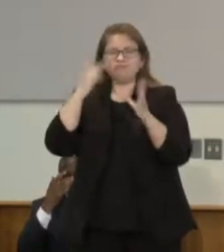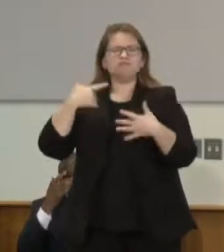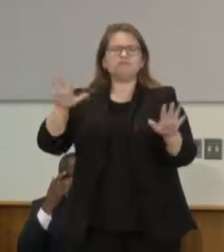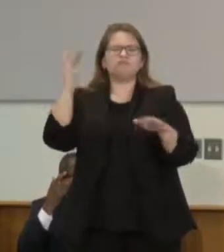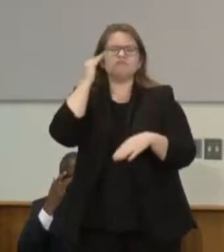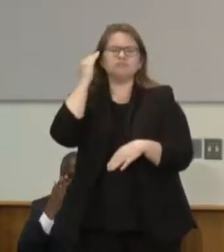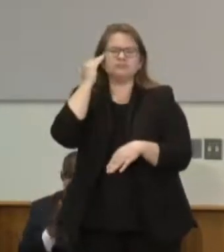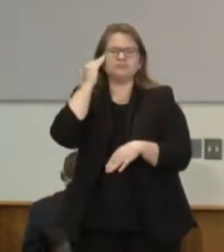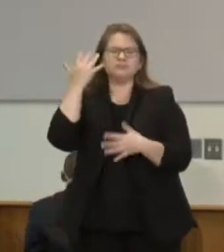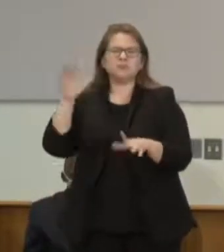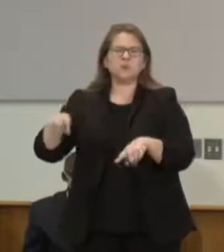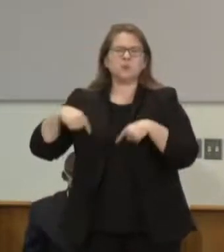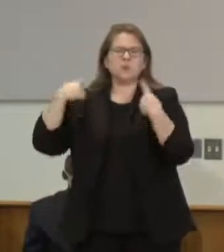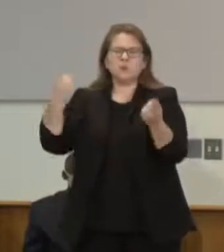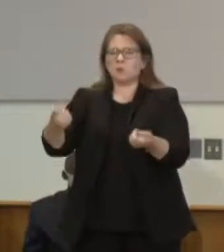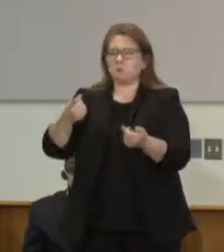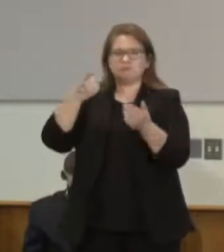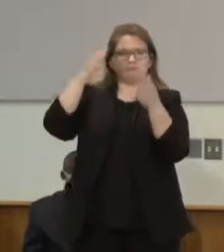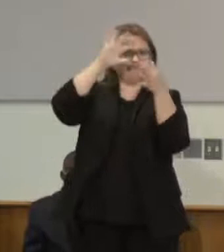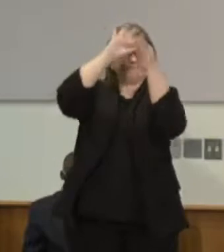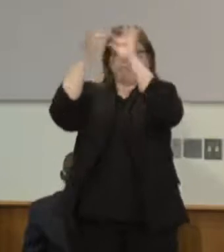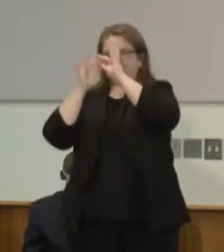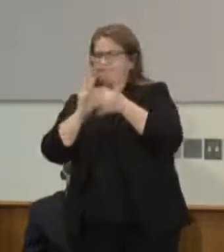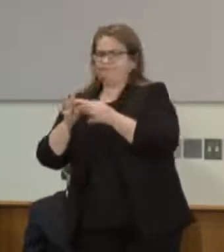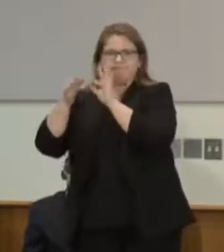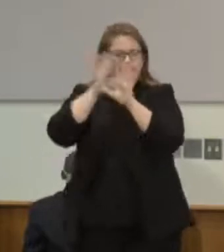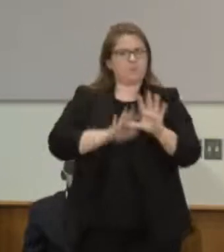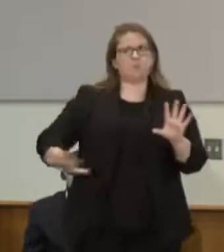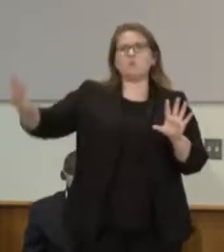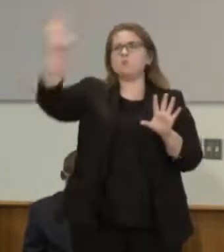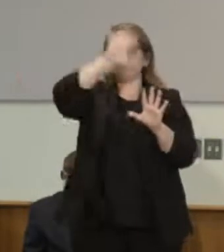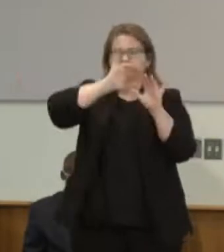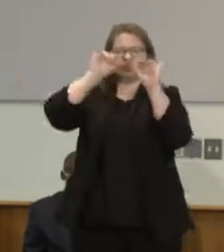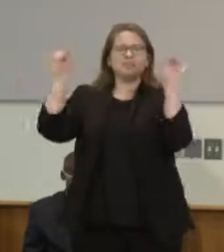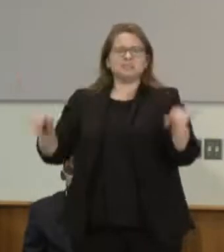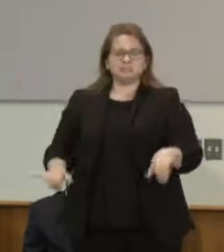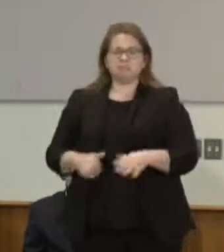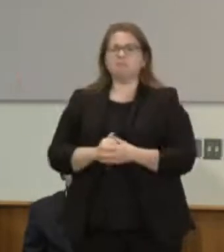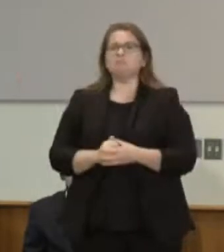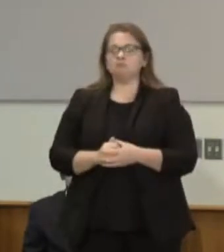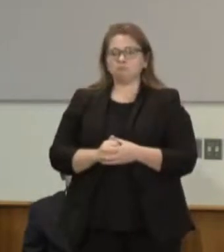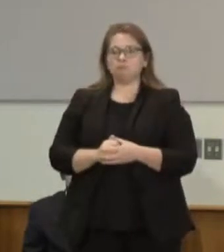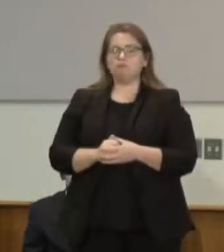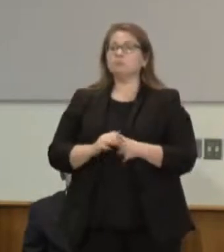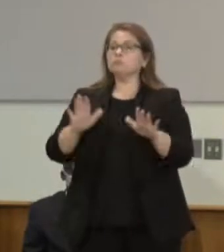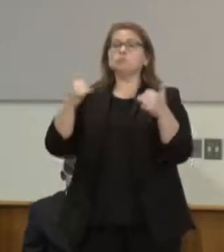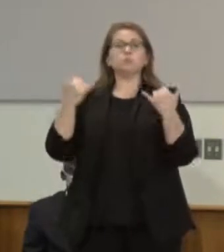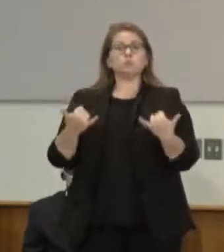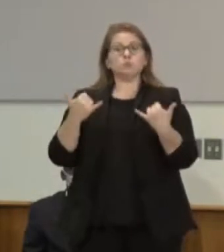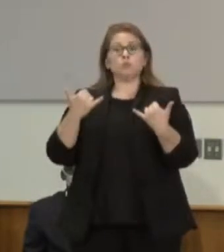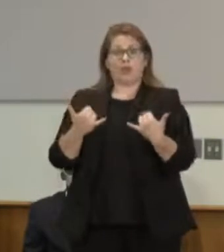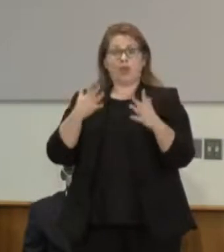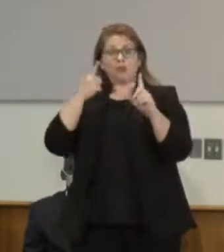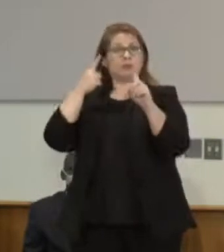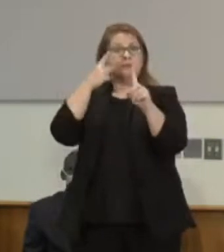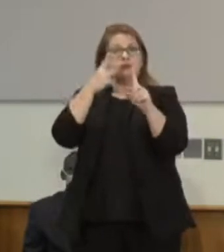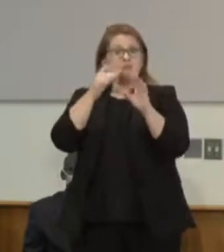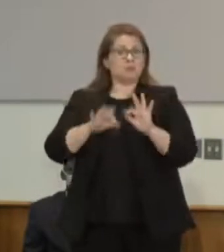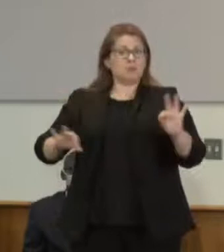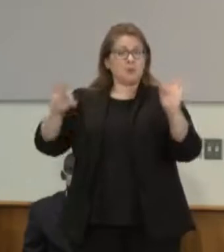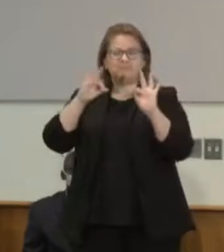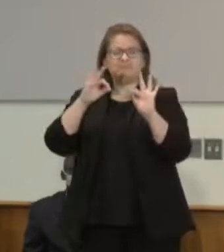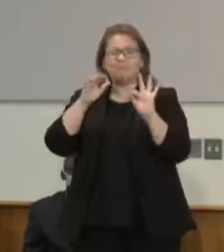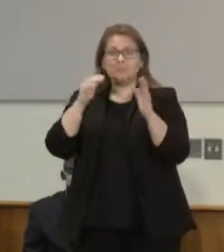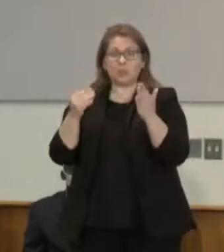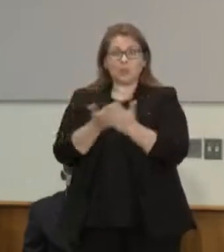The priorities that are being discussed today are not new, although some people are just hearing about